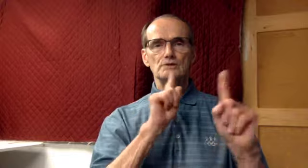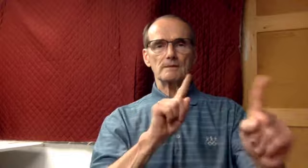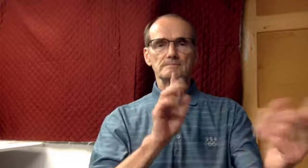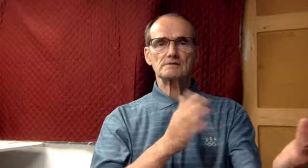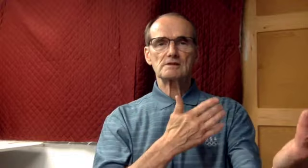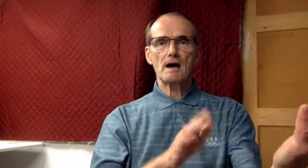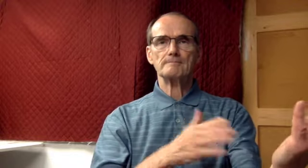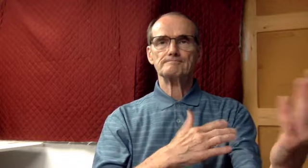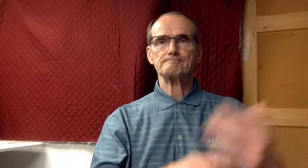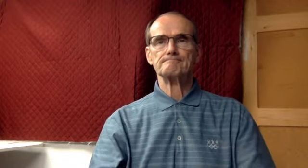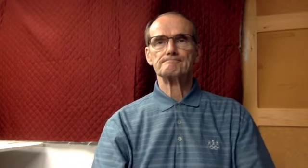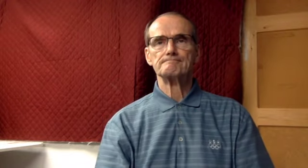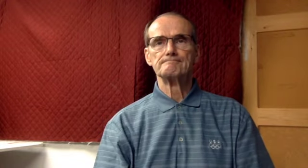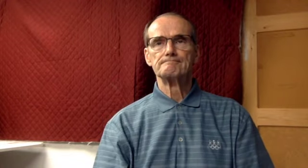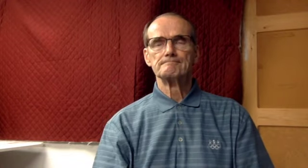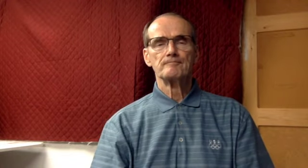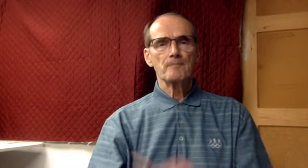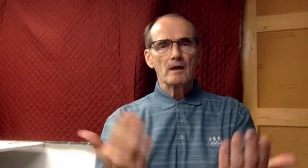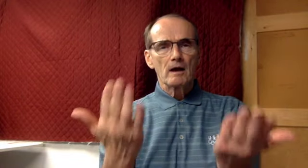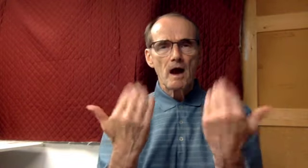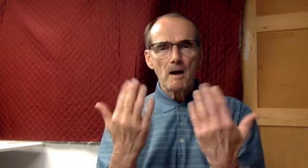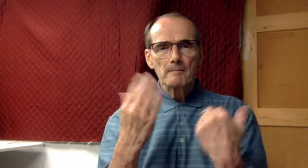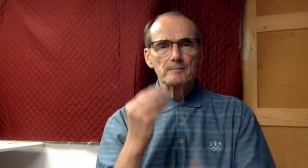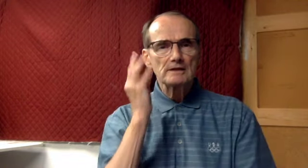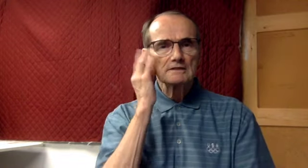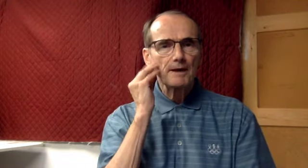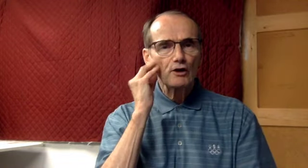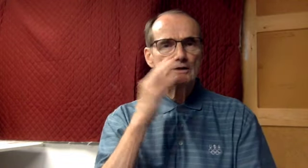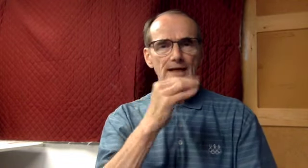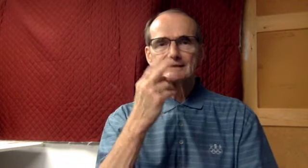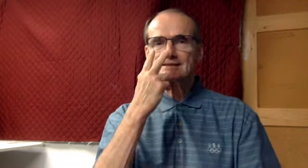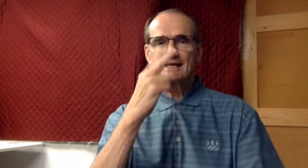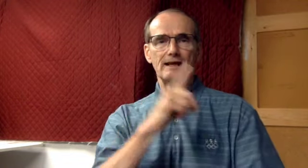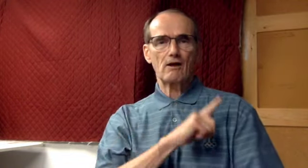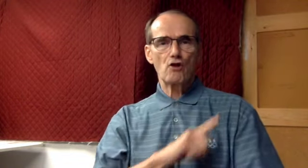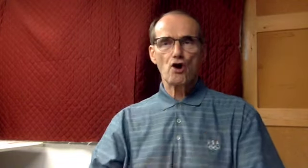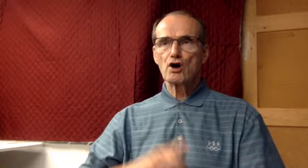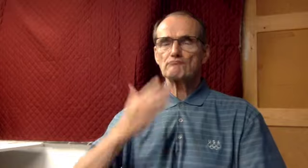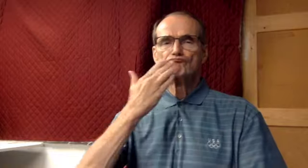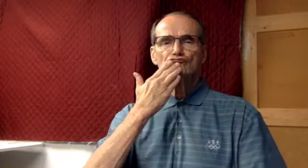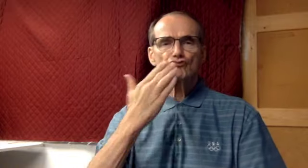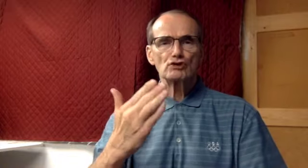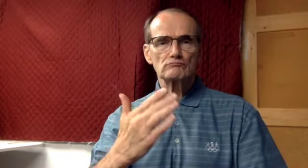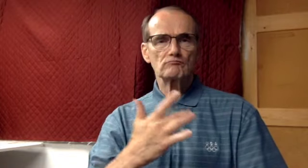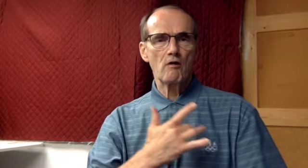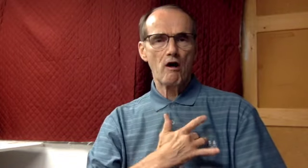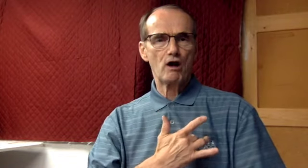Our Response Oriel Psalm Taste and see the goodness of the Lord.